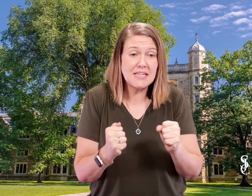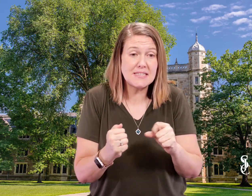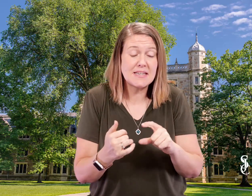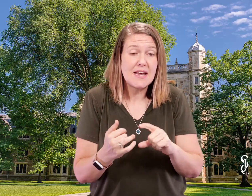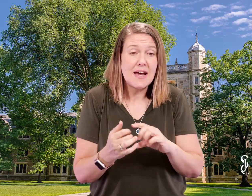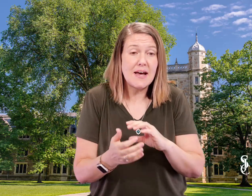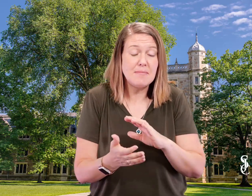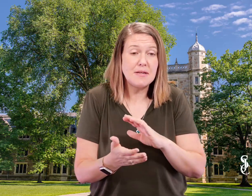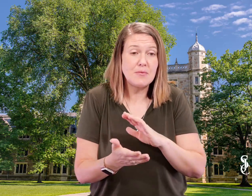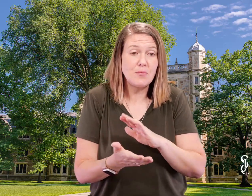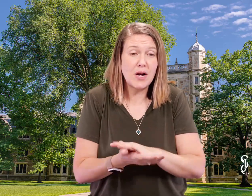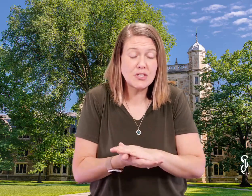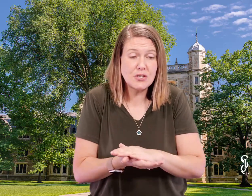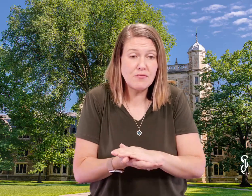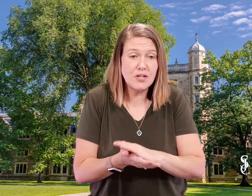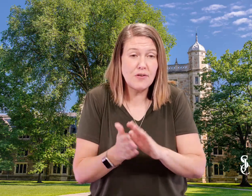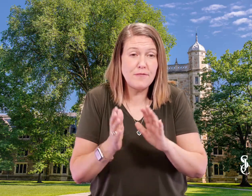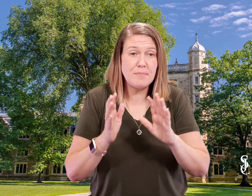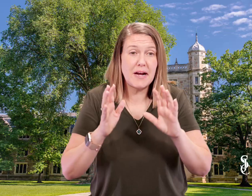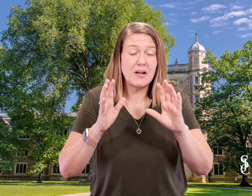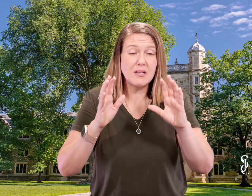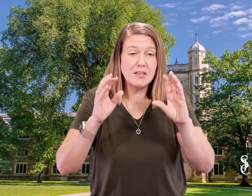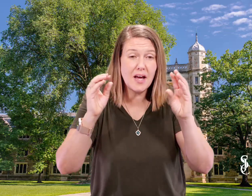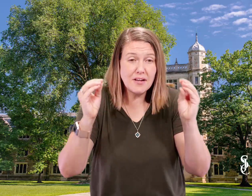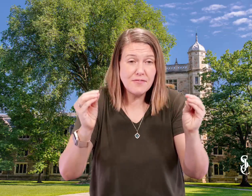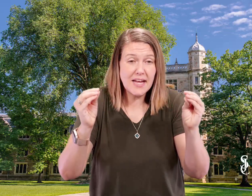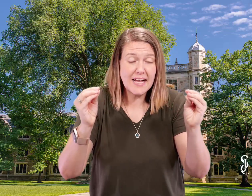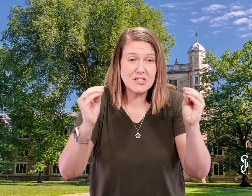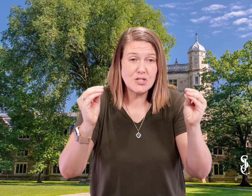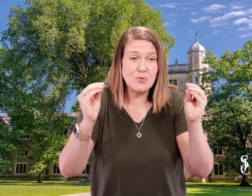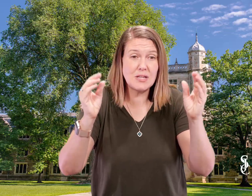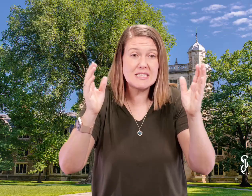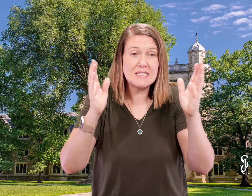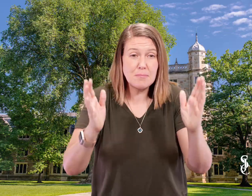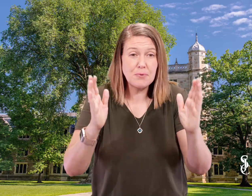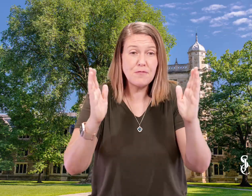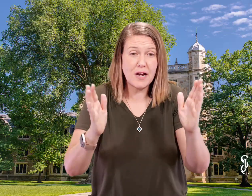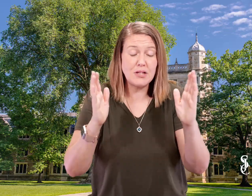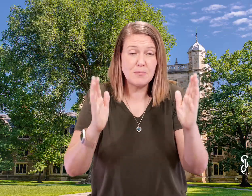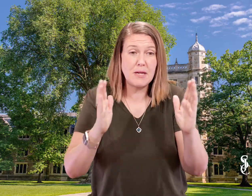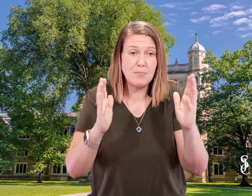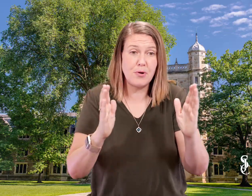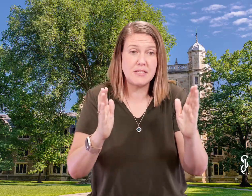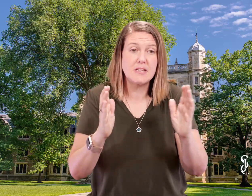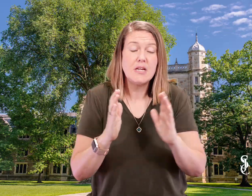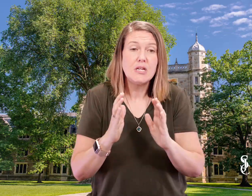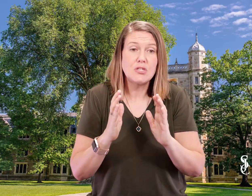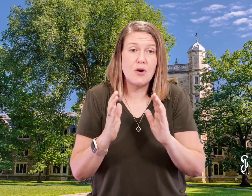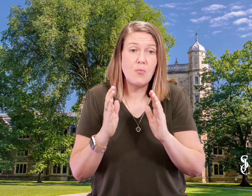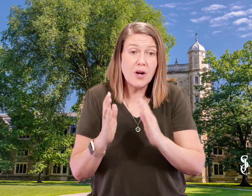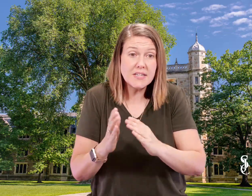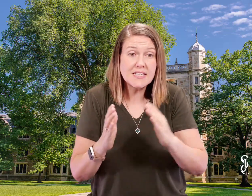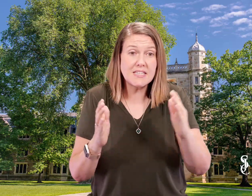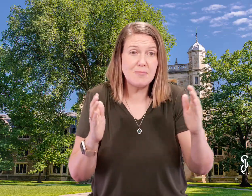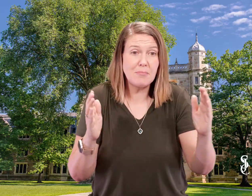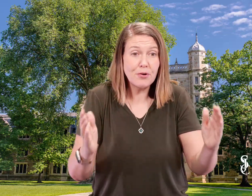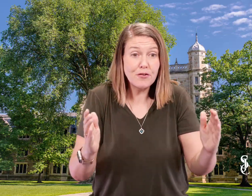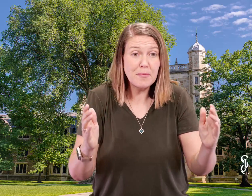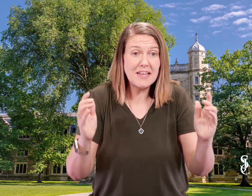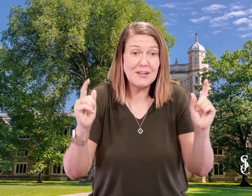watch the video feedback. A lot of it has to do with simplifying your main points. So I want to see some improvement. There are a